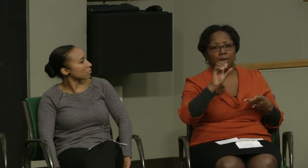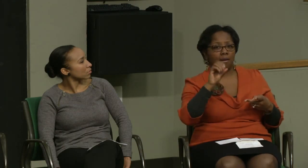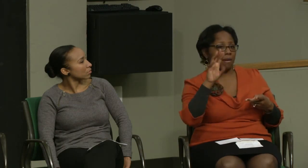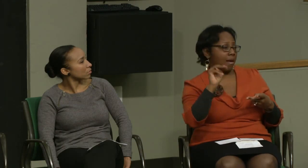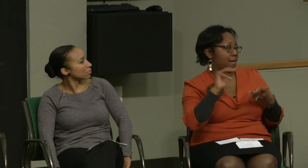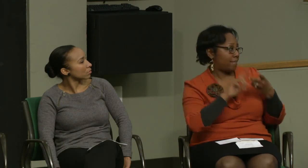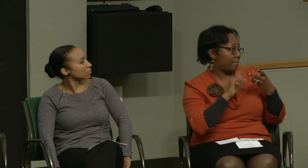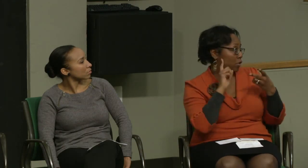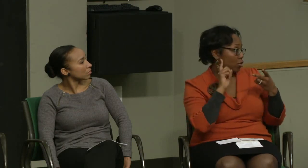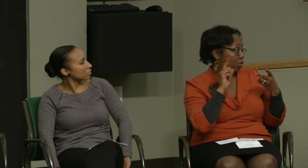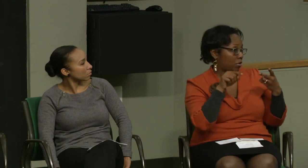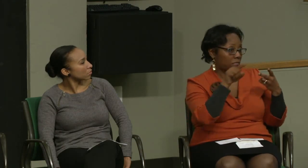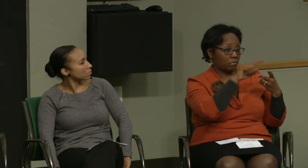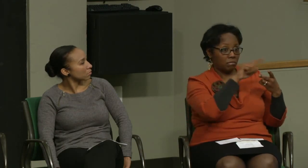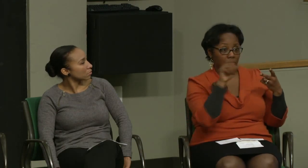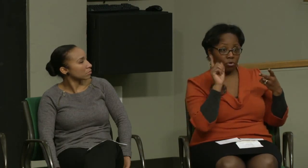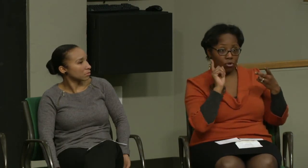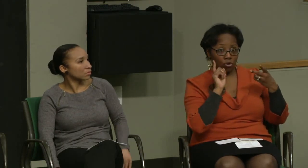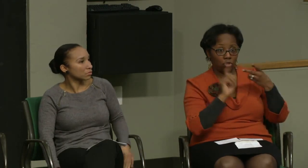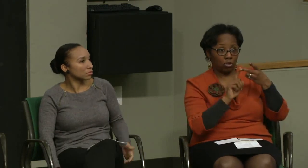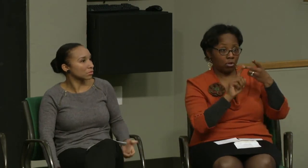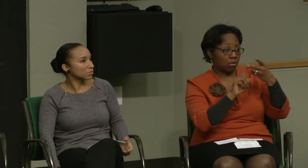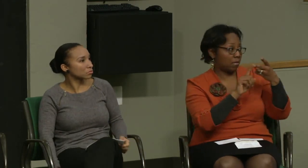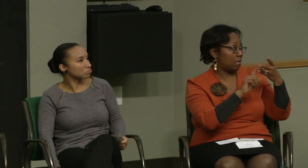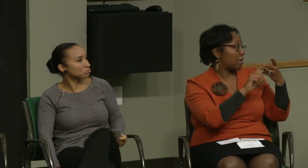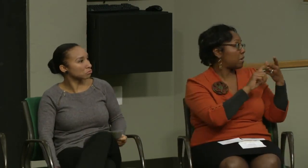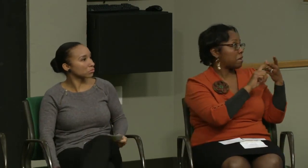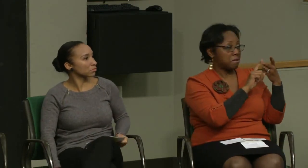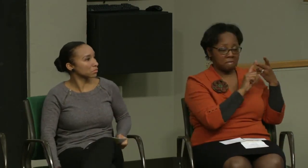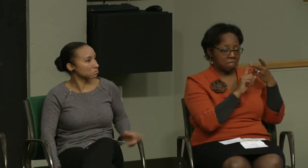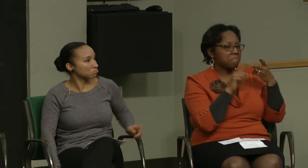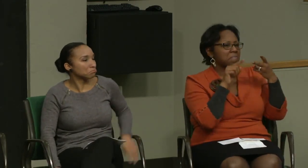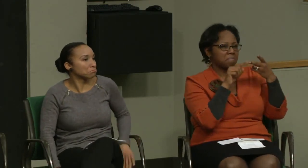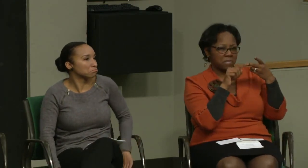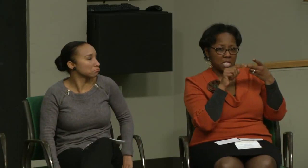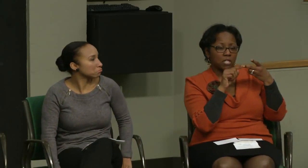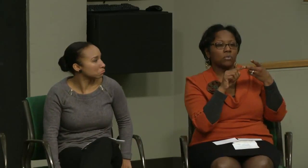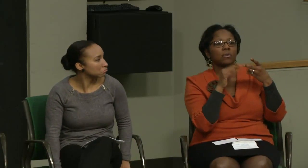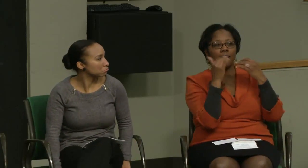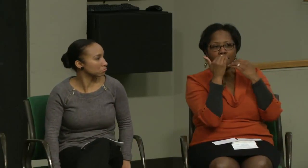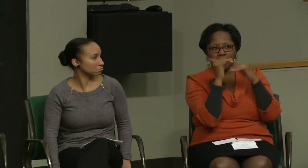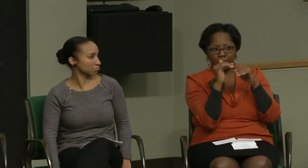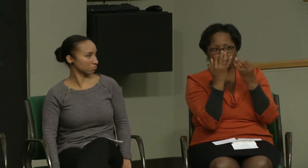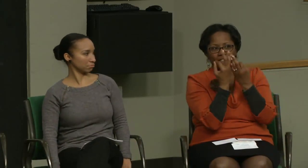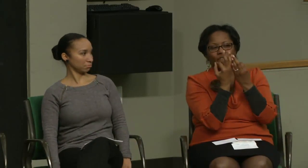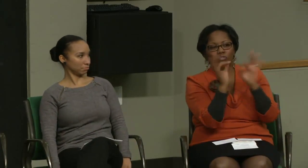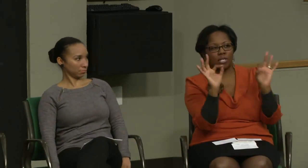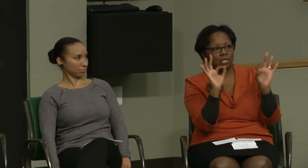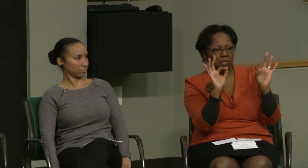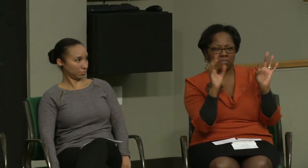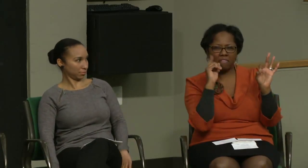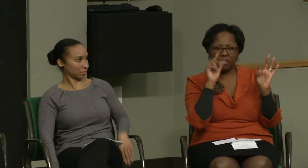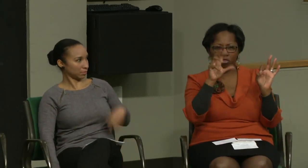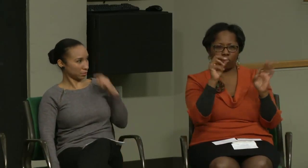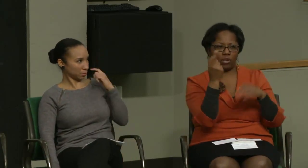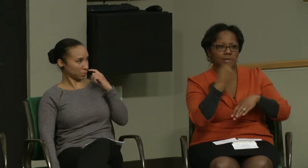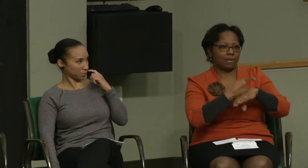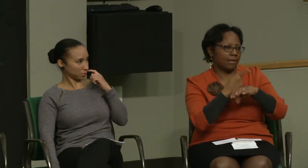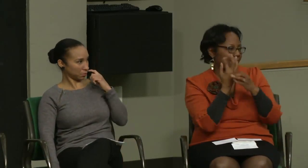Copy.com. I don't know if you all have heard of that. Have you heard of these two? In particular... Maybe not the last one, Copy.com.